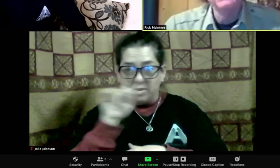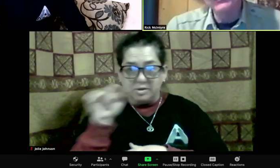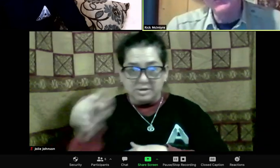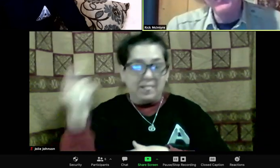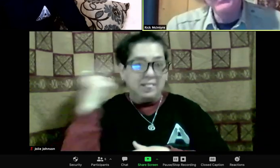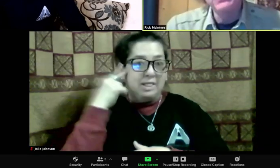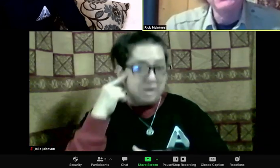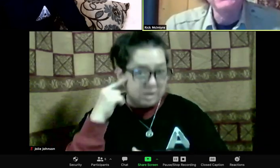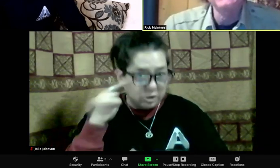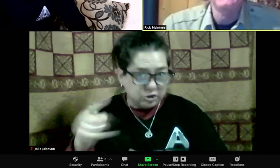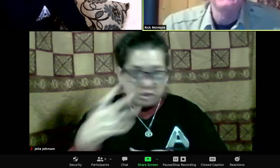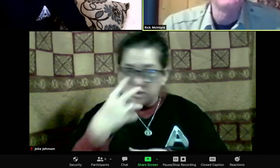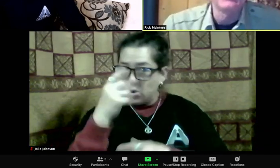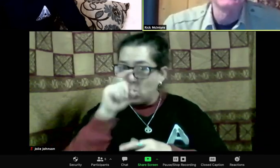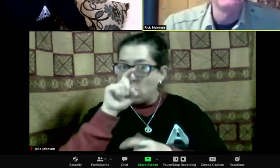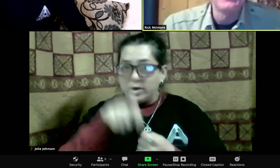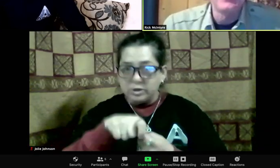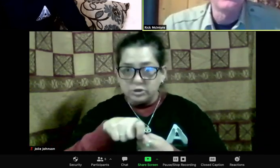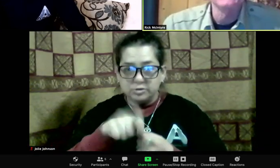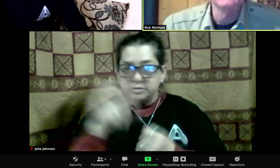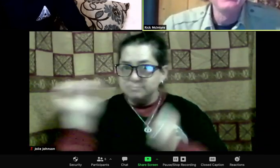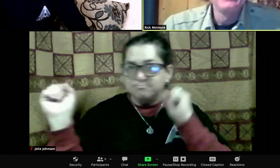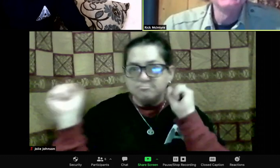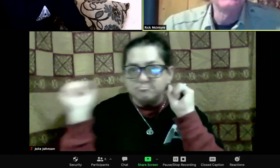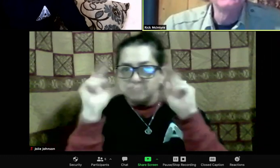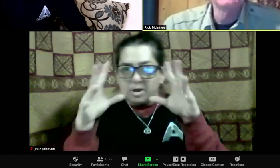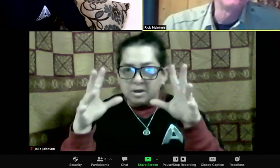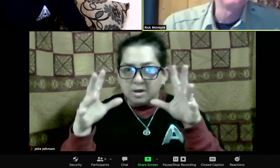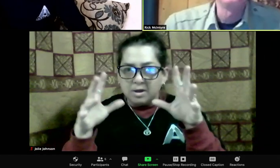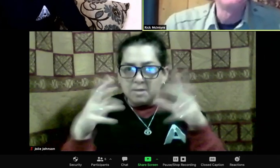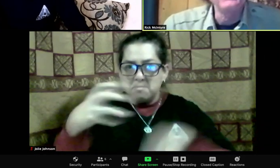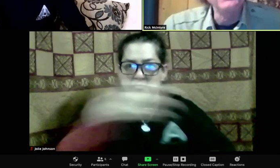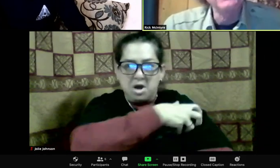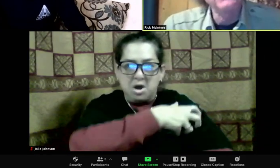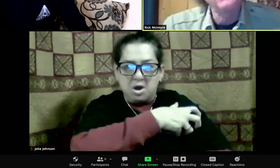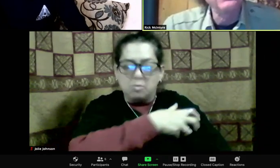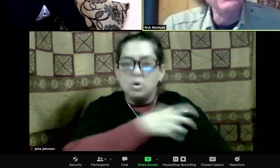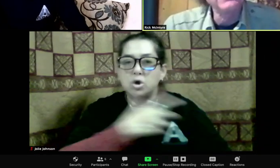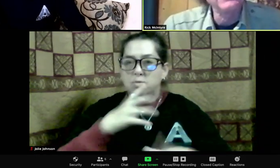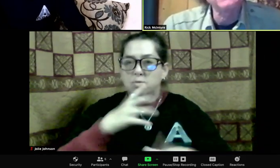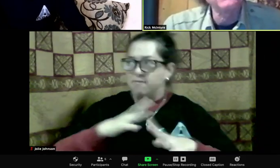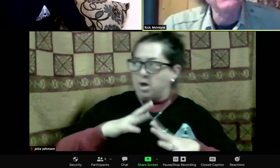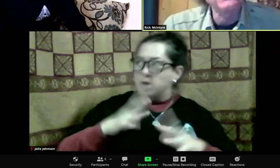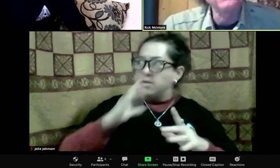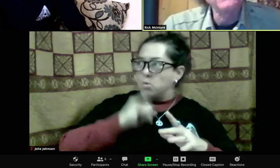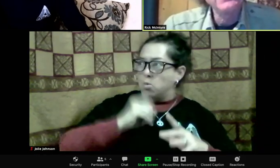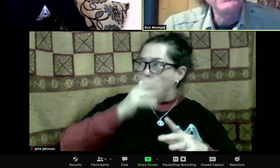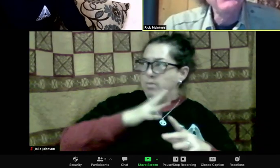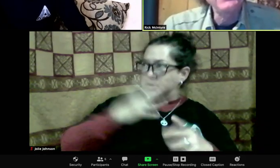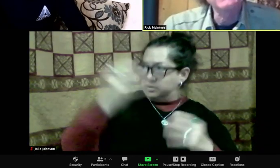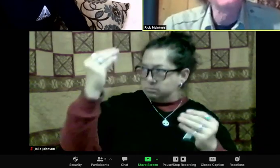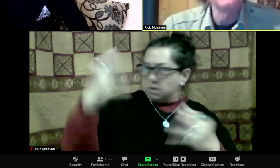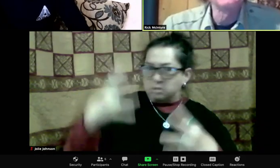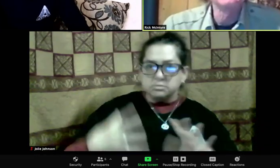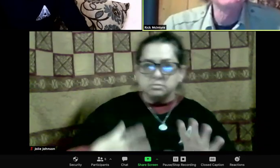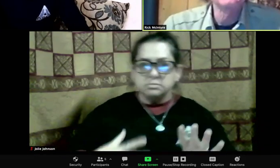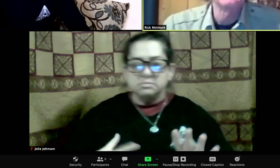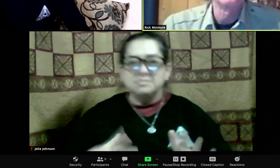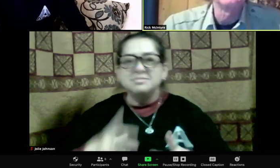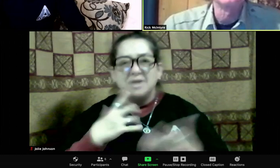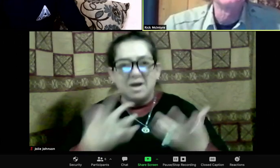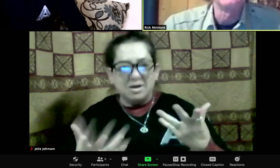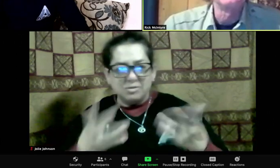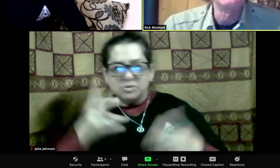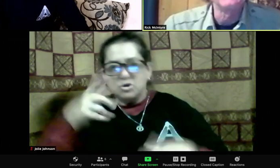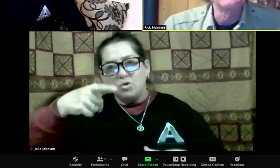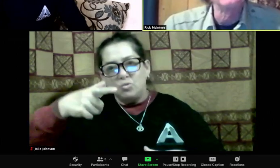our world and their technology is so advanced, we won't be able to tell that apart from real magic. But let's just say, if we go